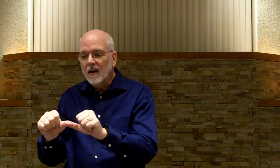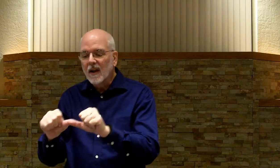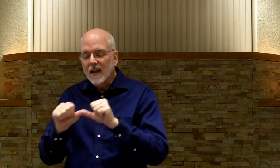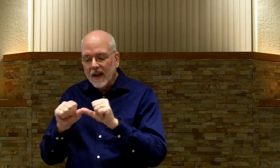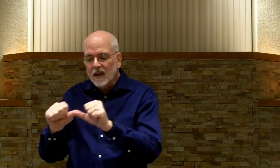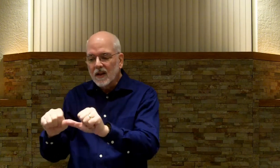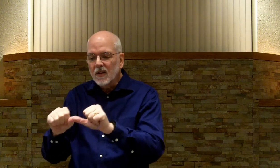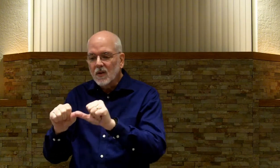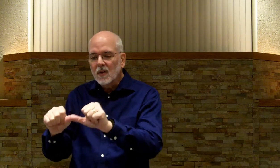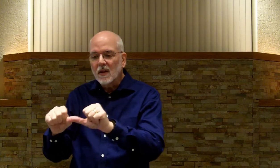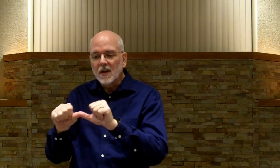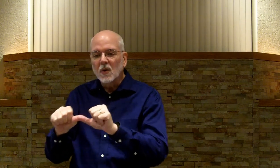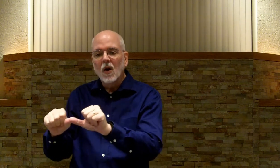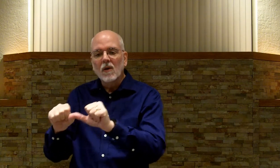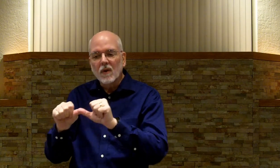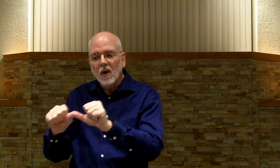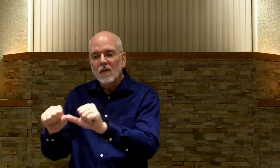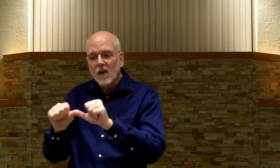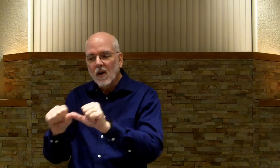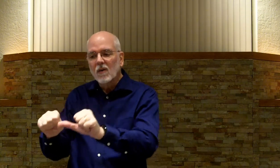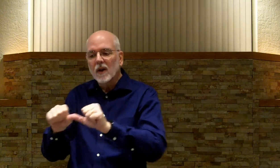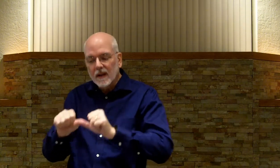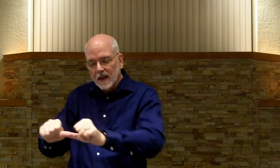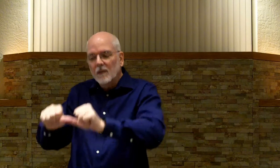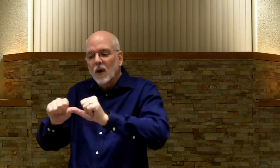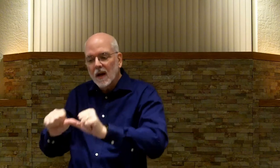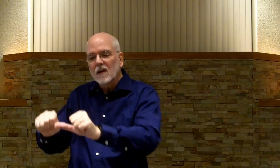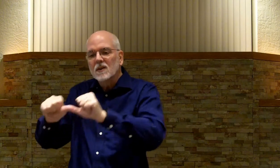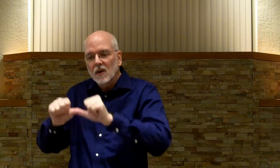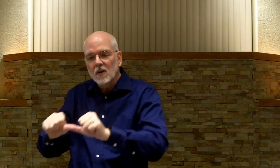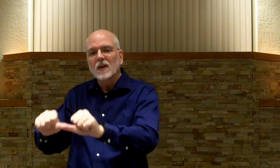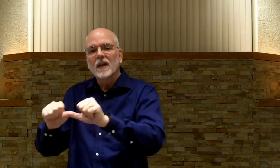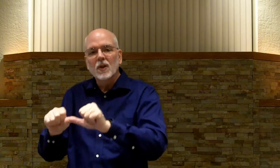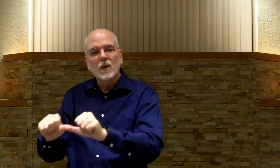They continue. And they do it over and over and over again. keep right on doing it. Continuing.